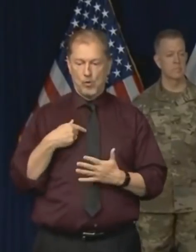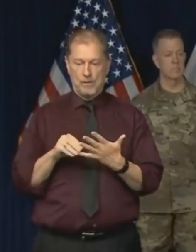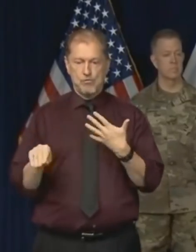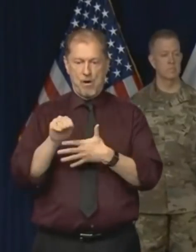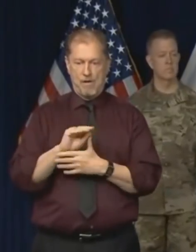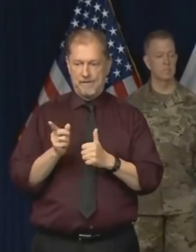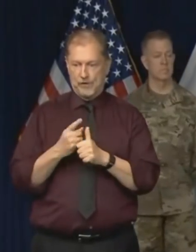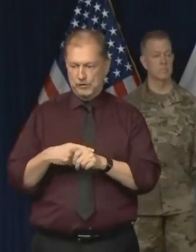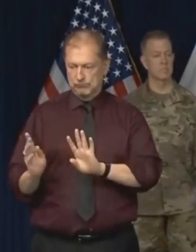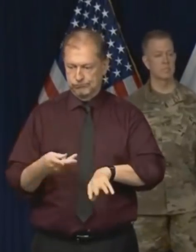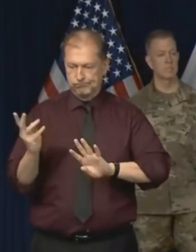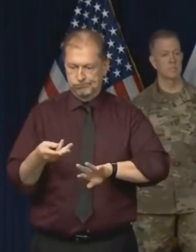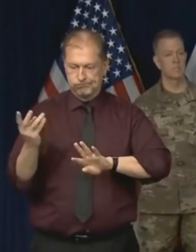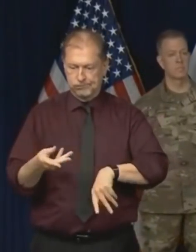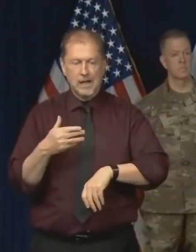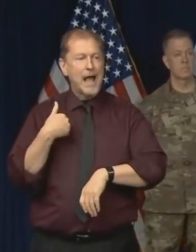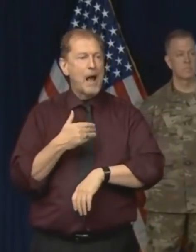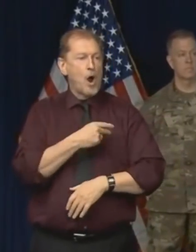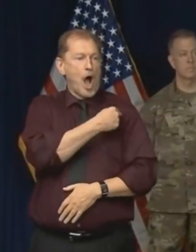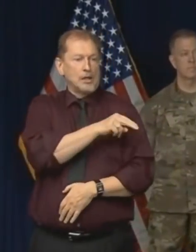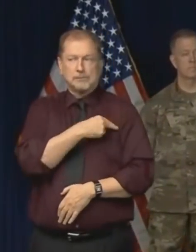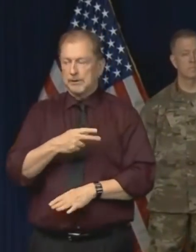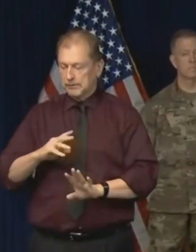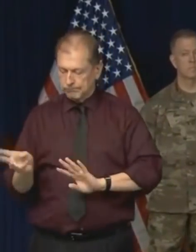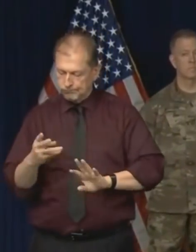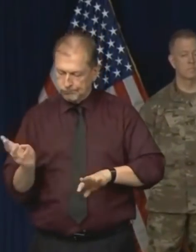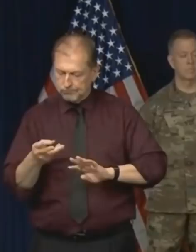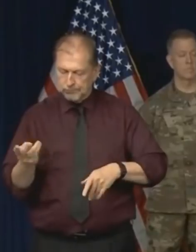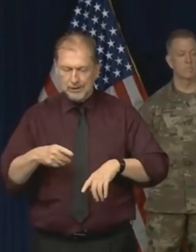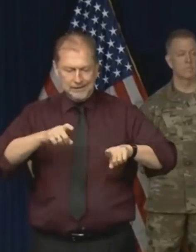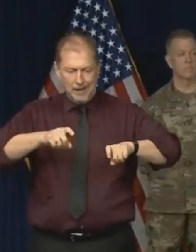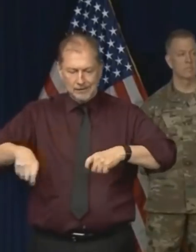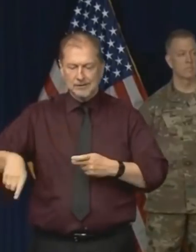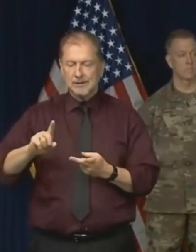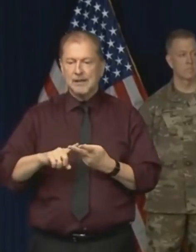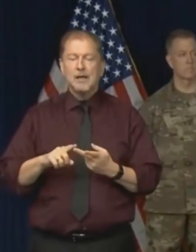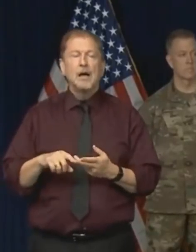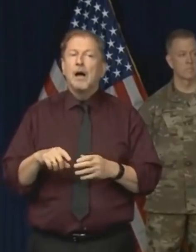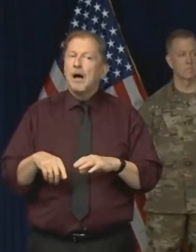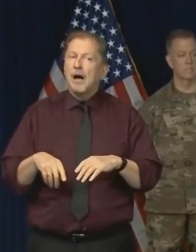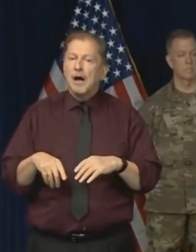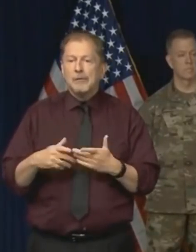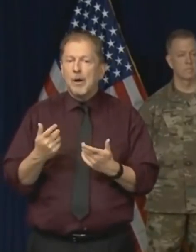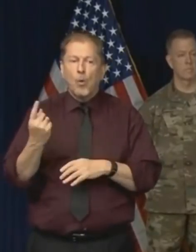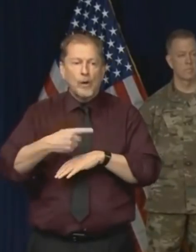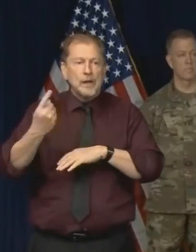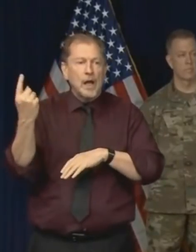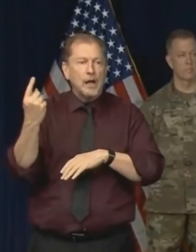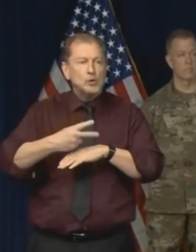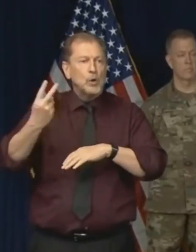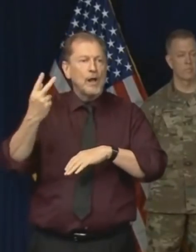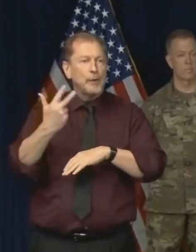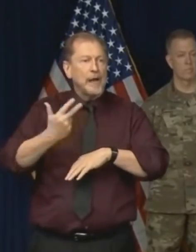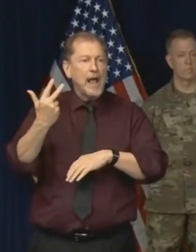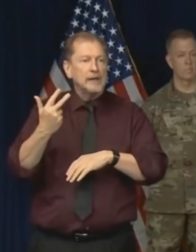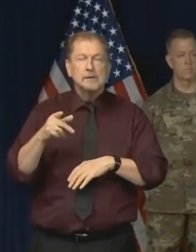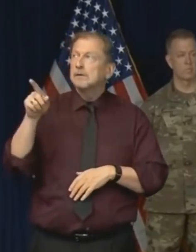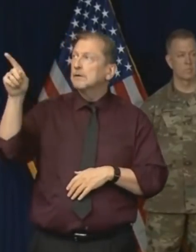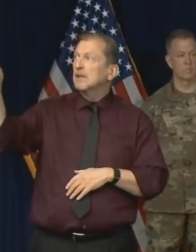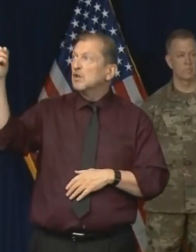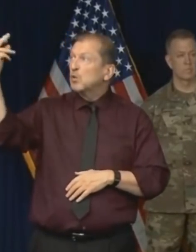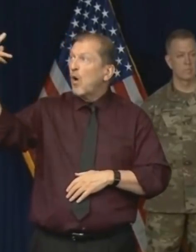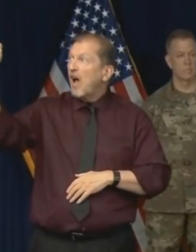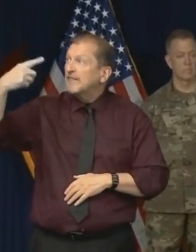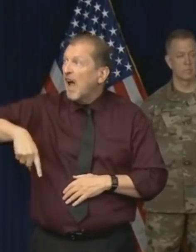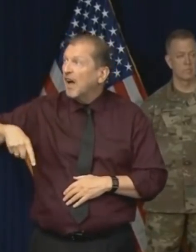so our state labs, all of our hospitals are turning around tests in, you know, one, two, three days, not seven to 12 days. And so